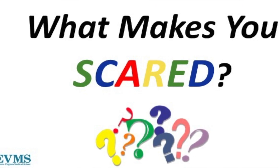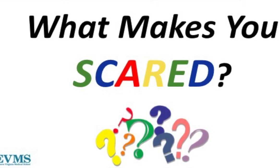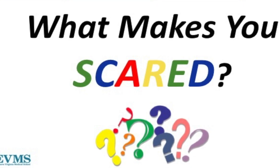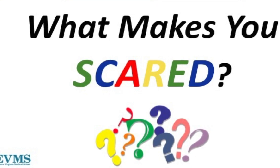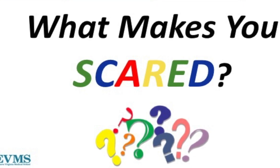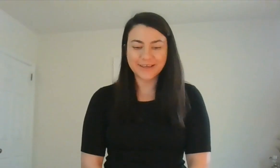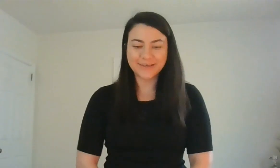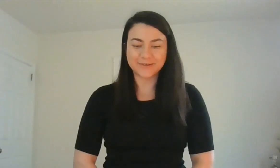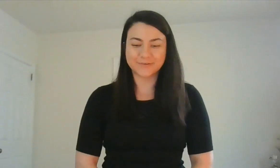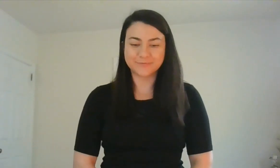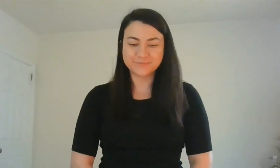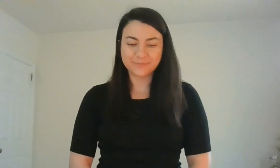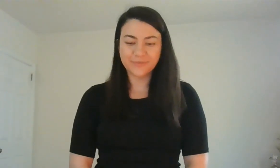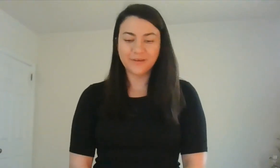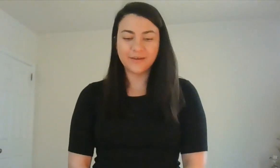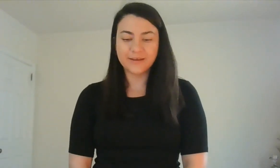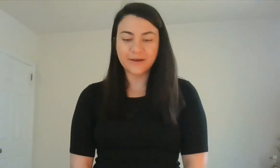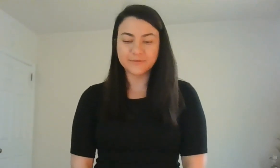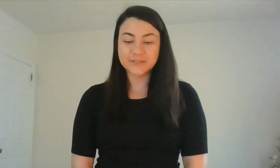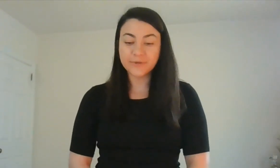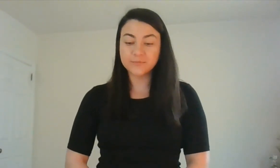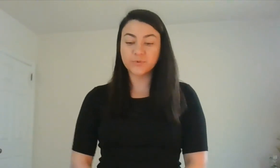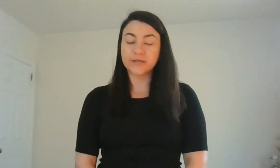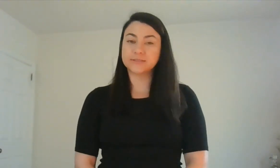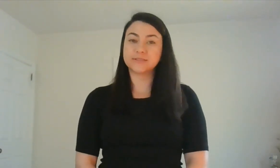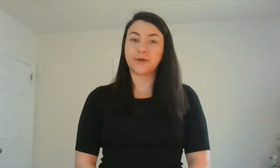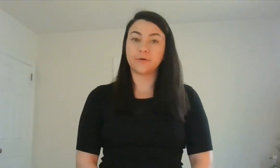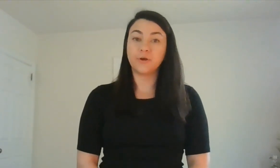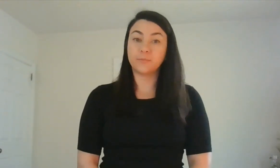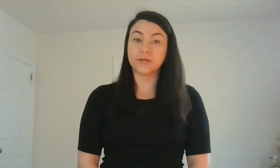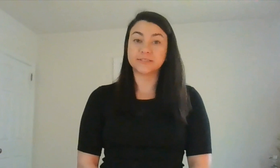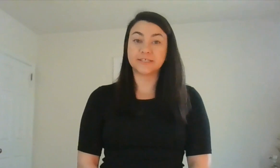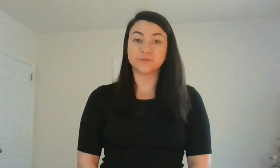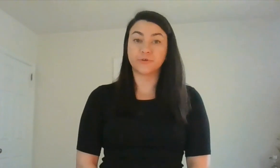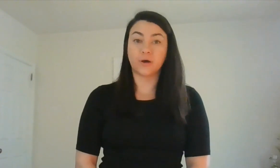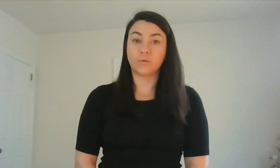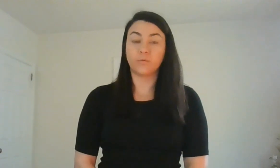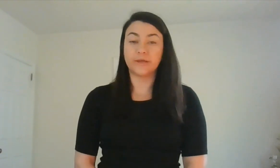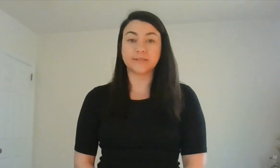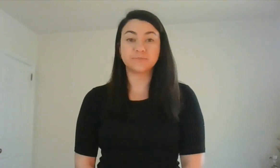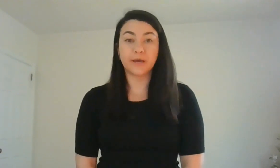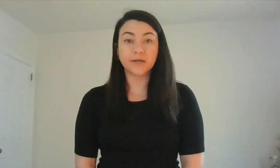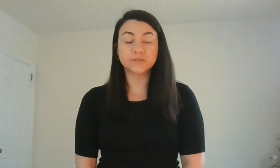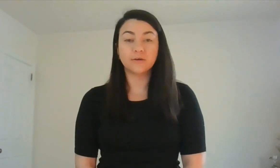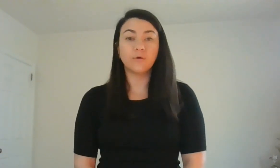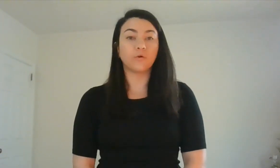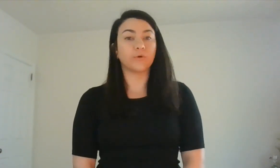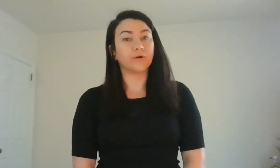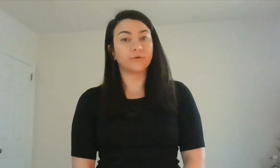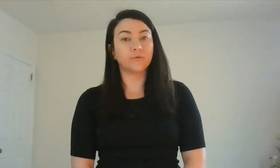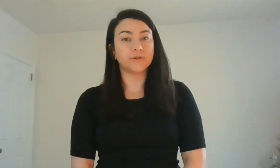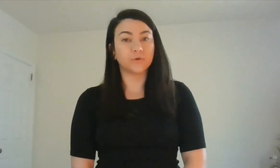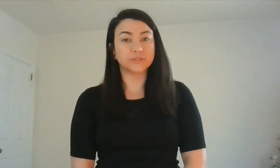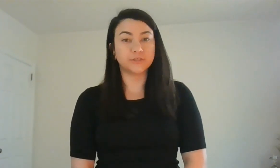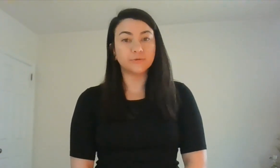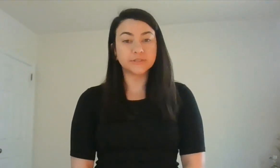Good, thank you. Now, sometimes we get scared because things are not what we expect or we don't know what to do in a